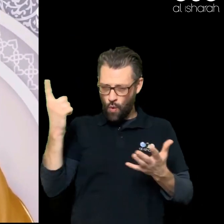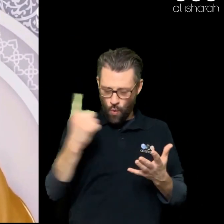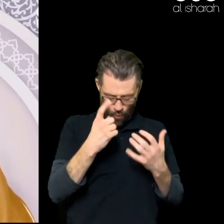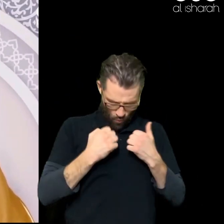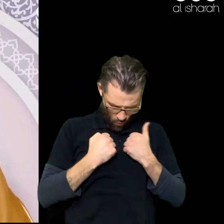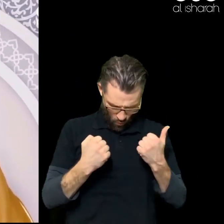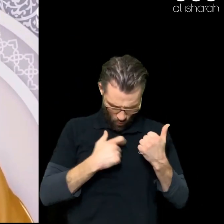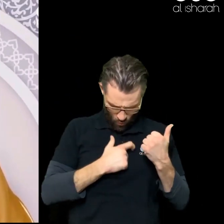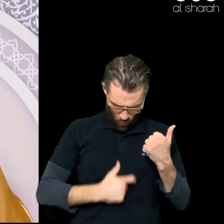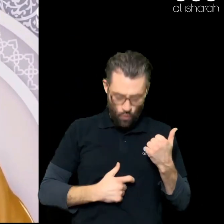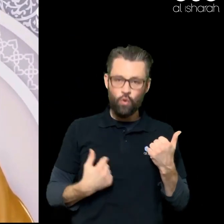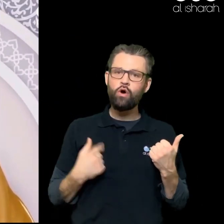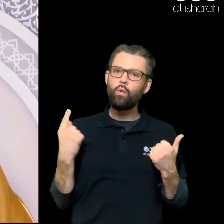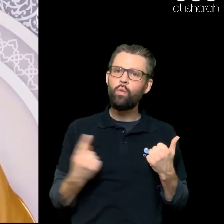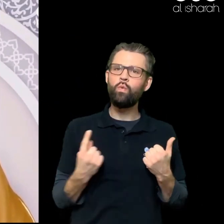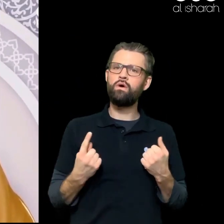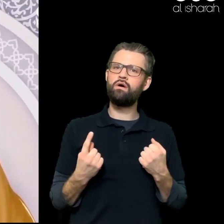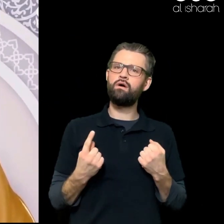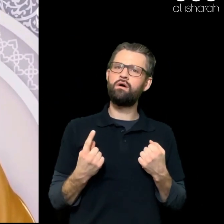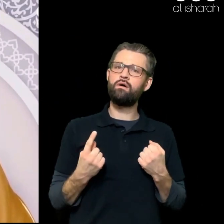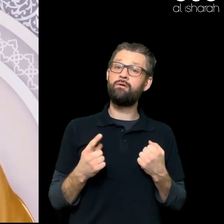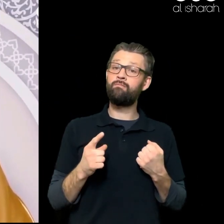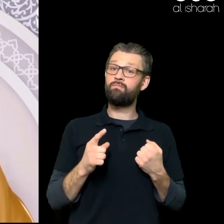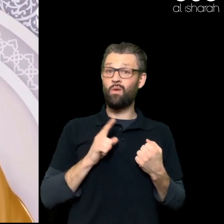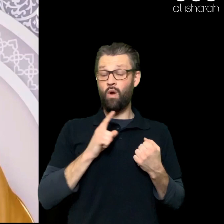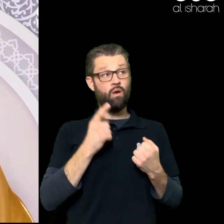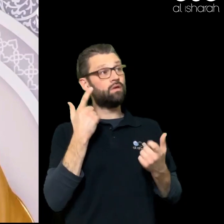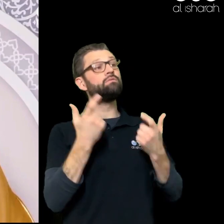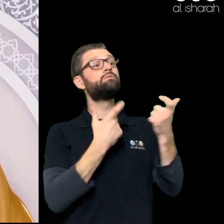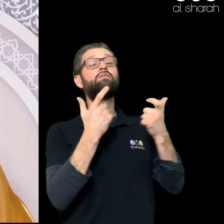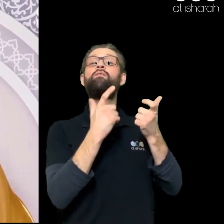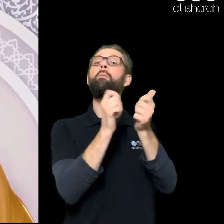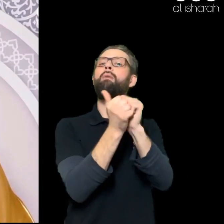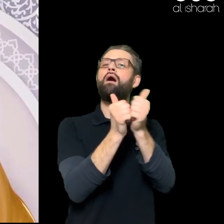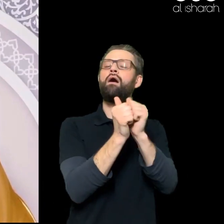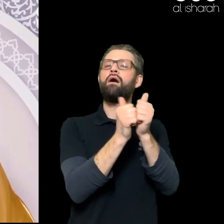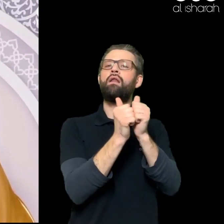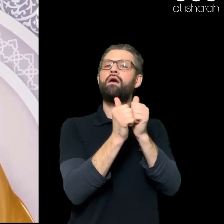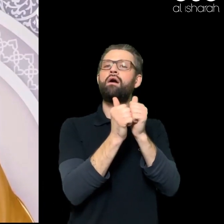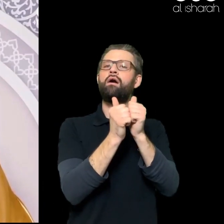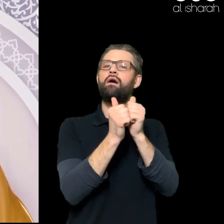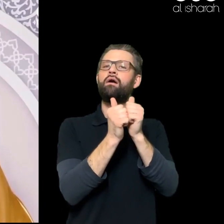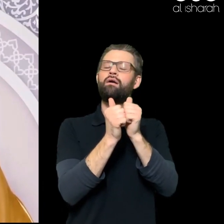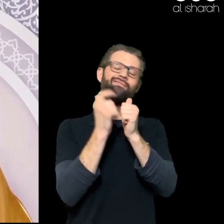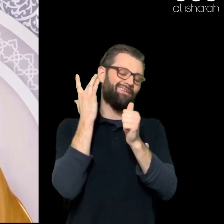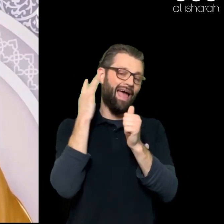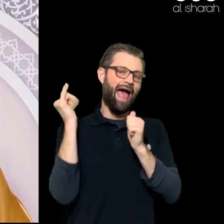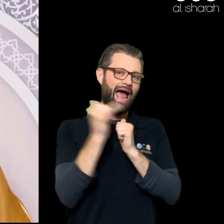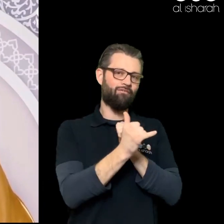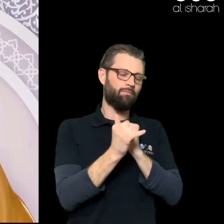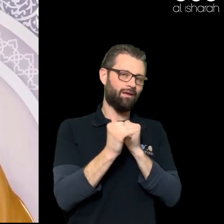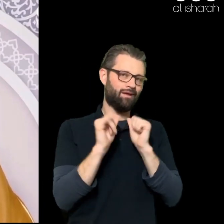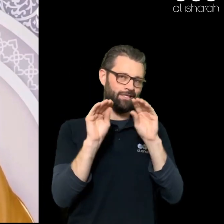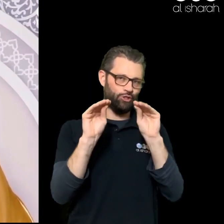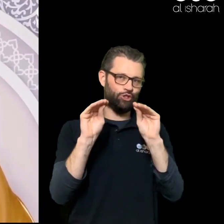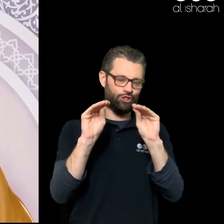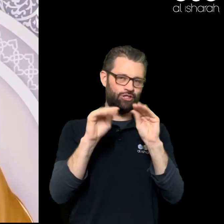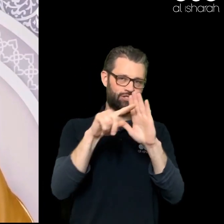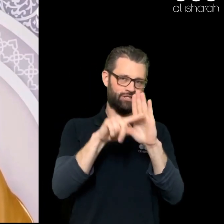looking for a spouse We are taught If someone has come To